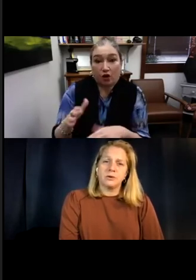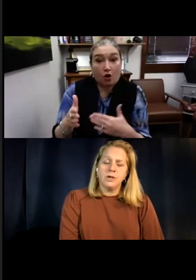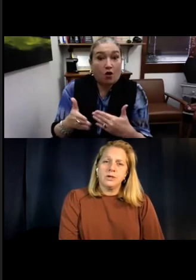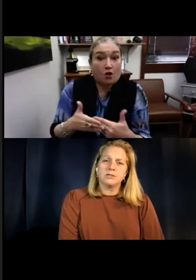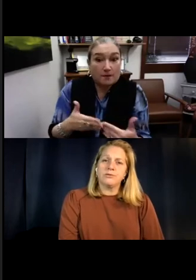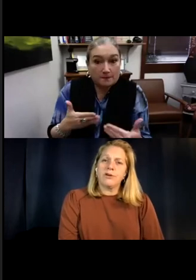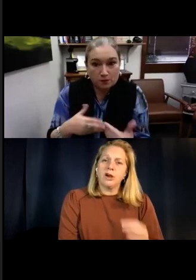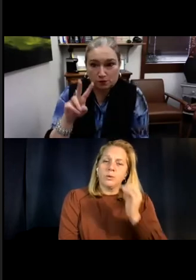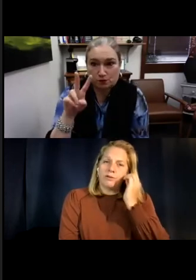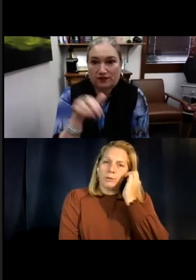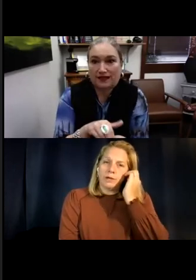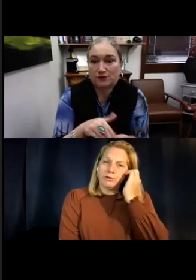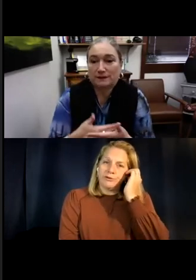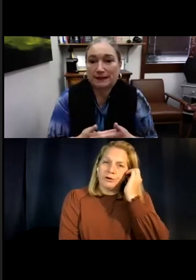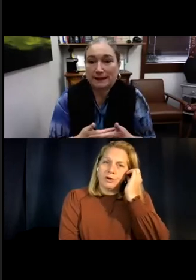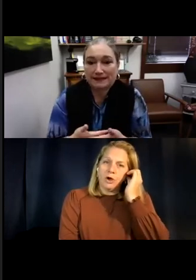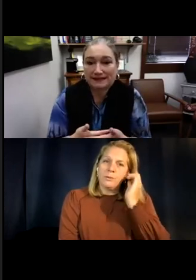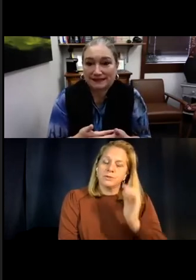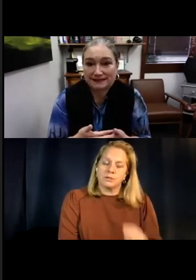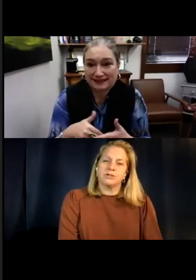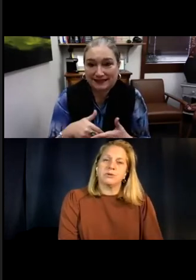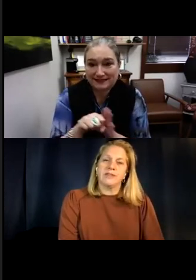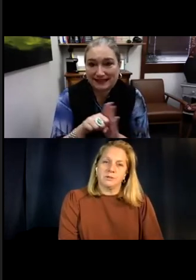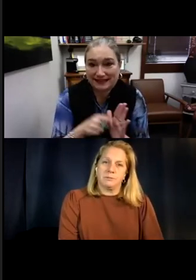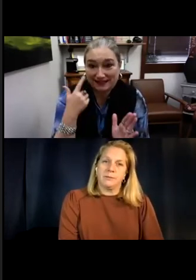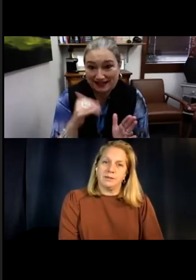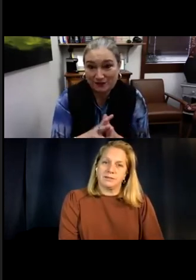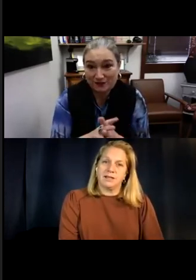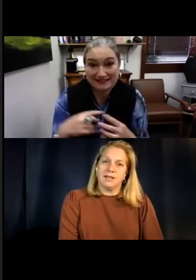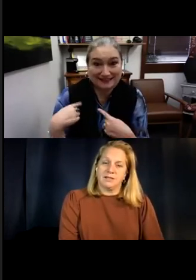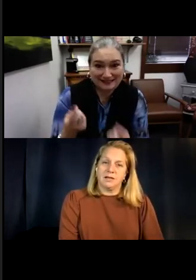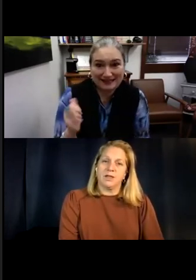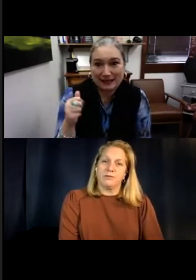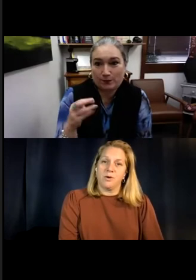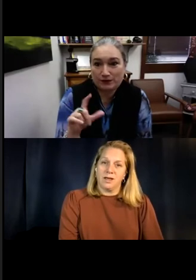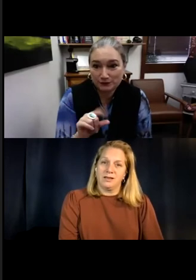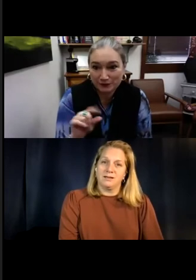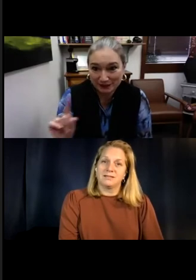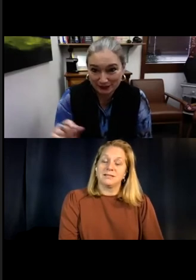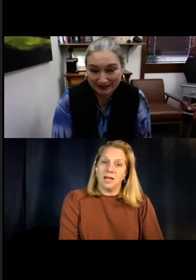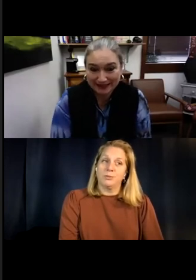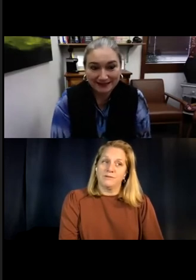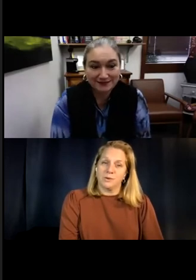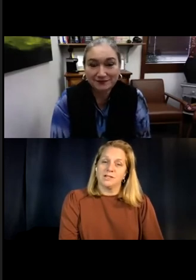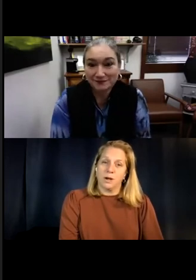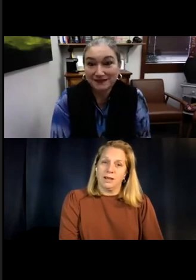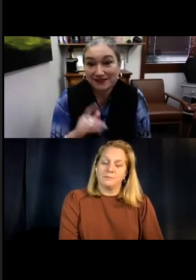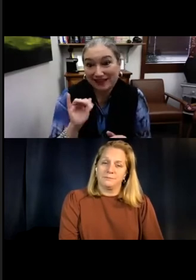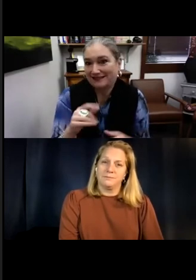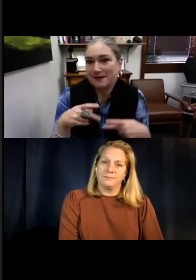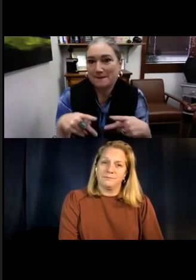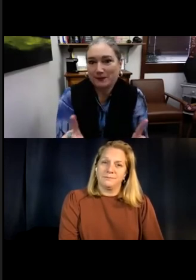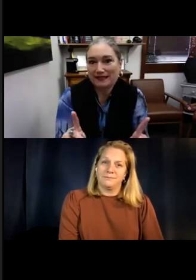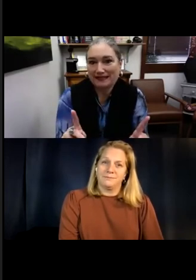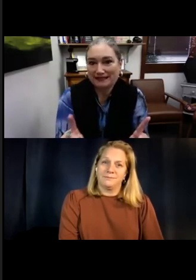So, so far we've already referred almost 2000 babies in the state of California since April of 2020. 2020.